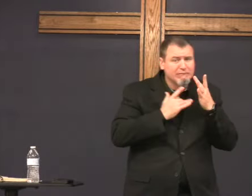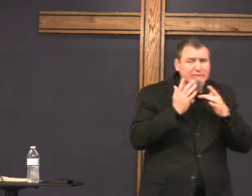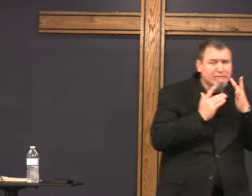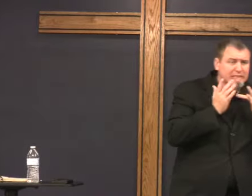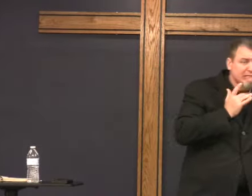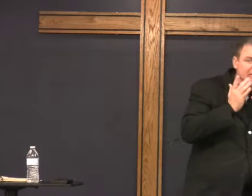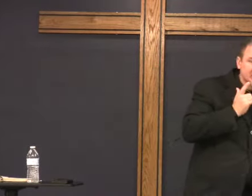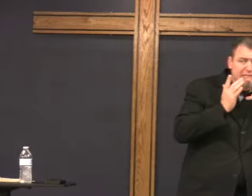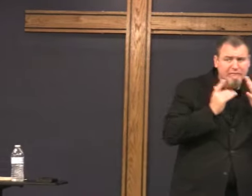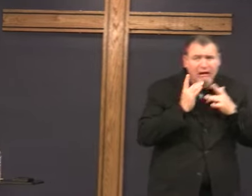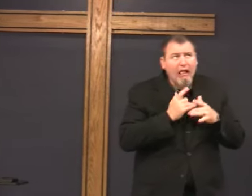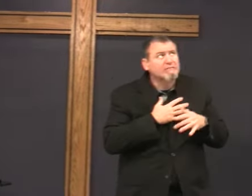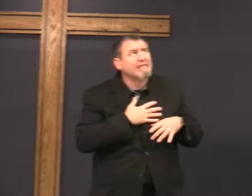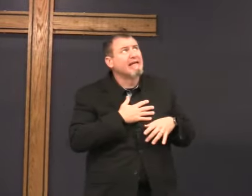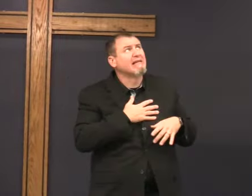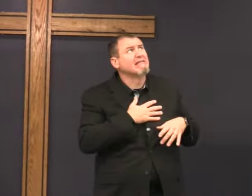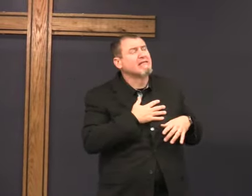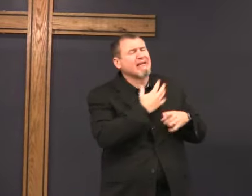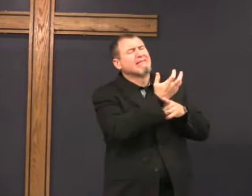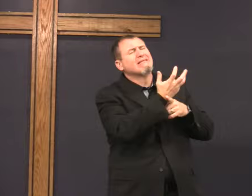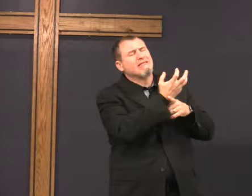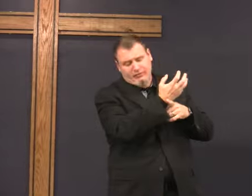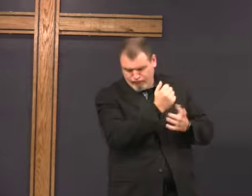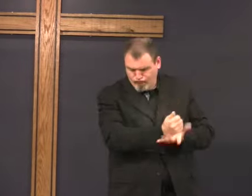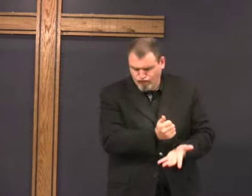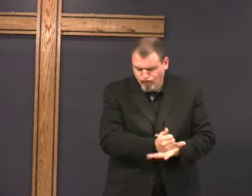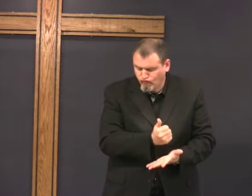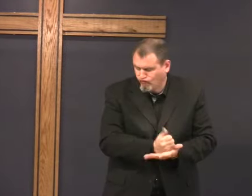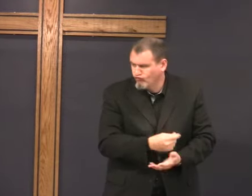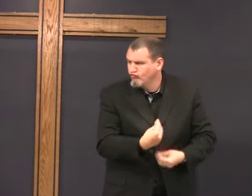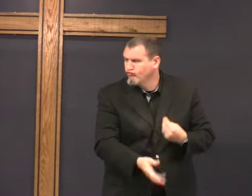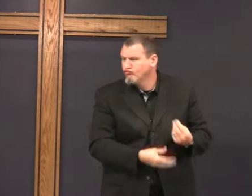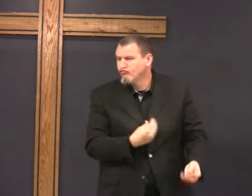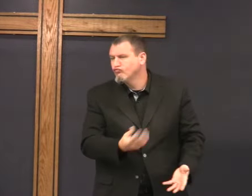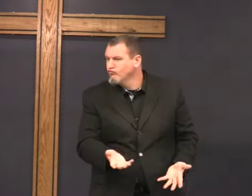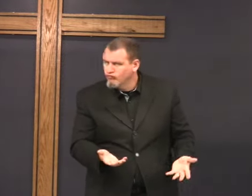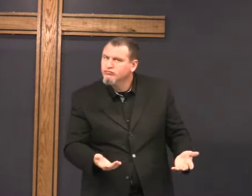the little who's just barely didn't die God helps her